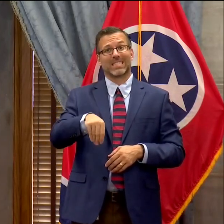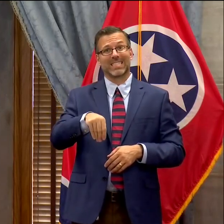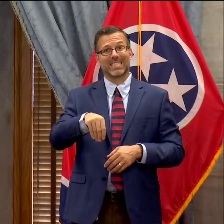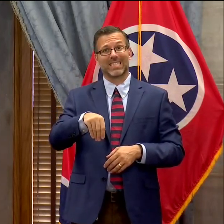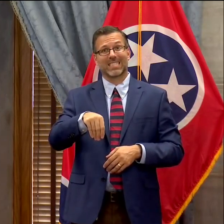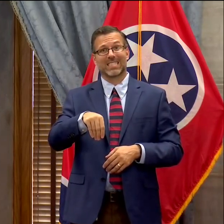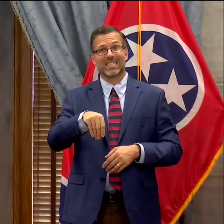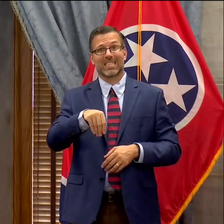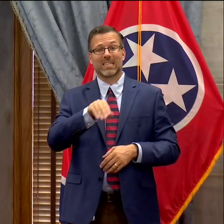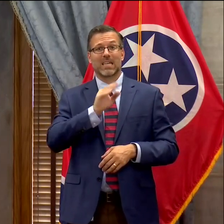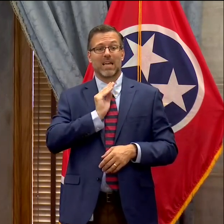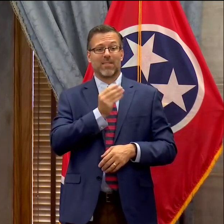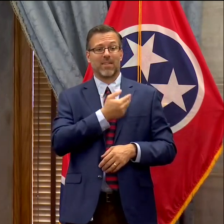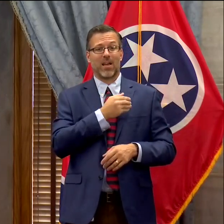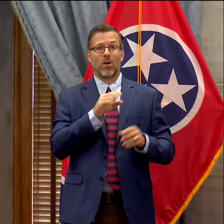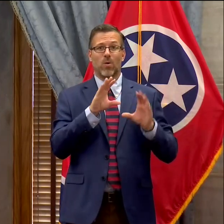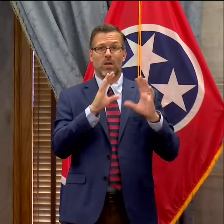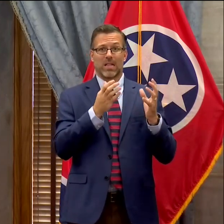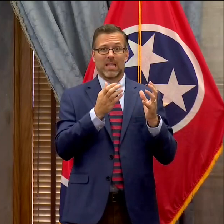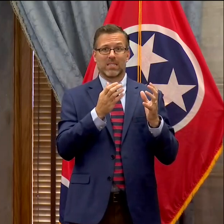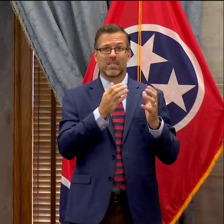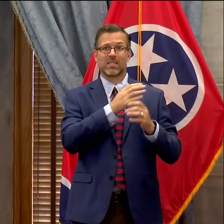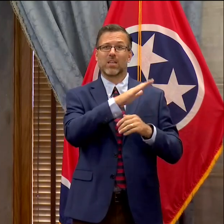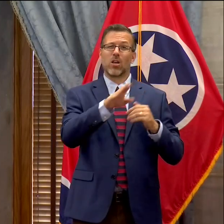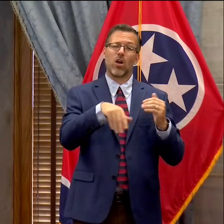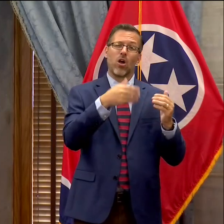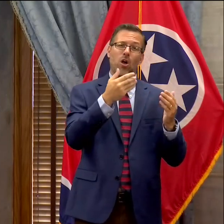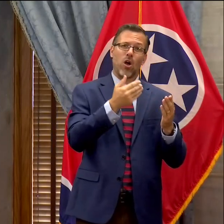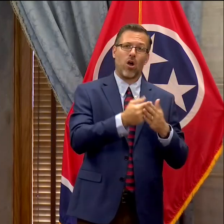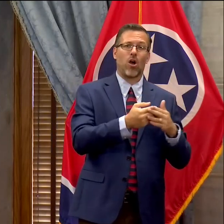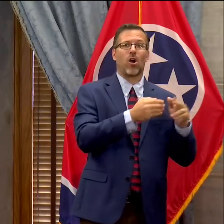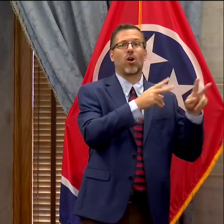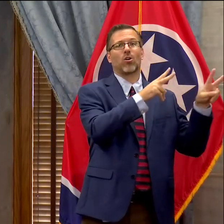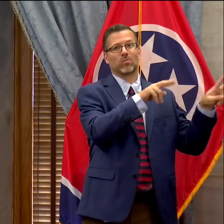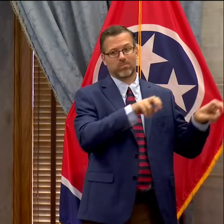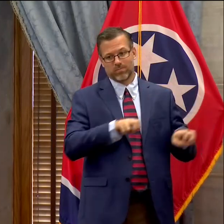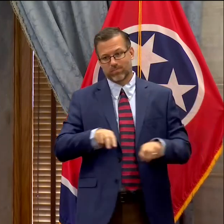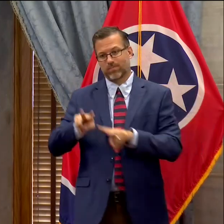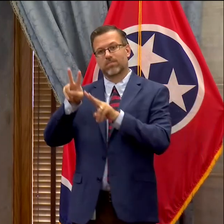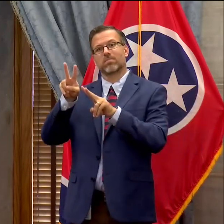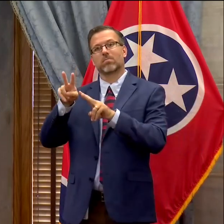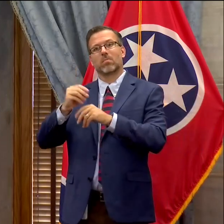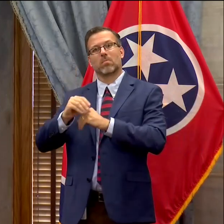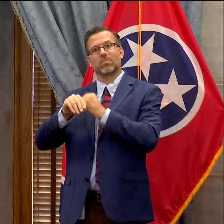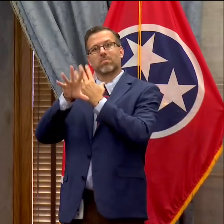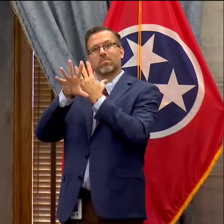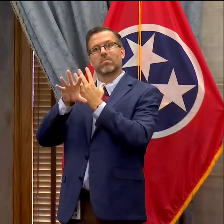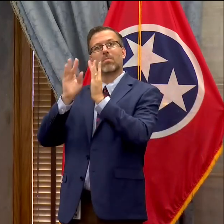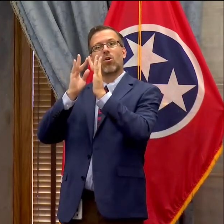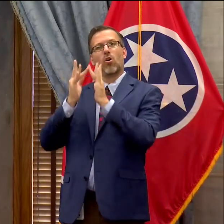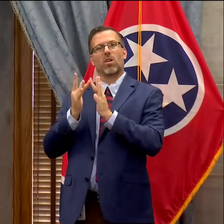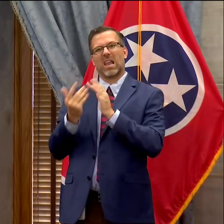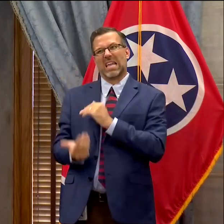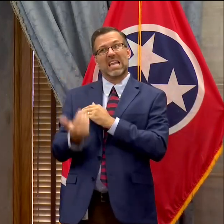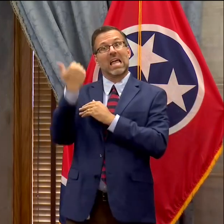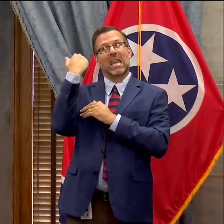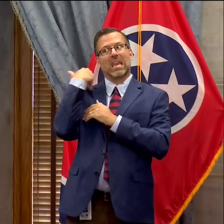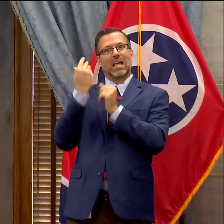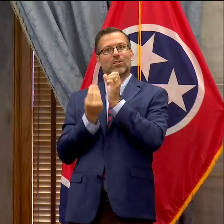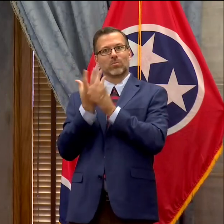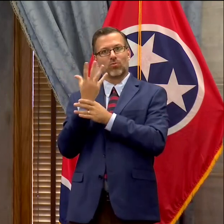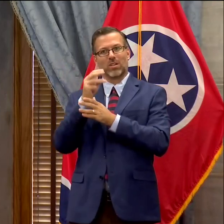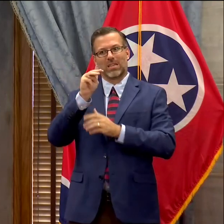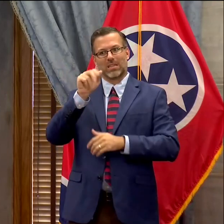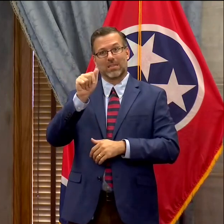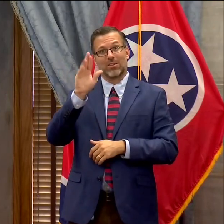on-campus courses to finish the semester fully online last spring during the last two weeks in March.